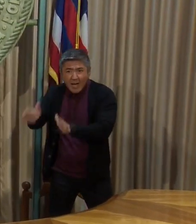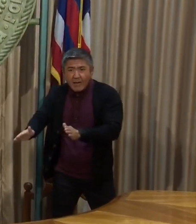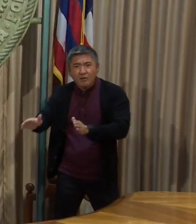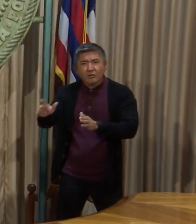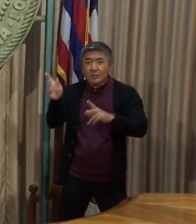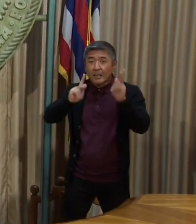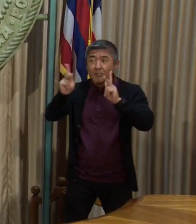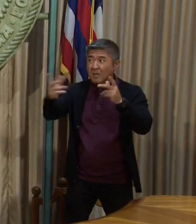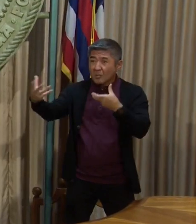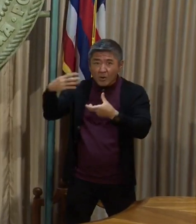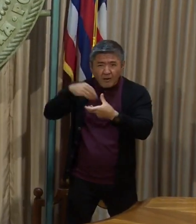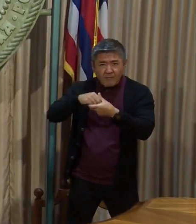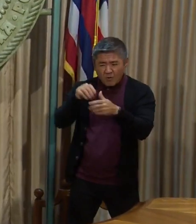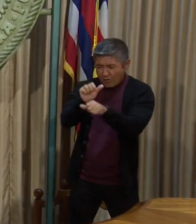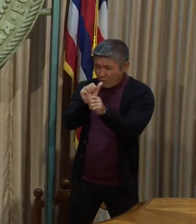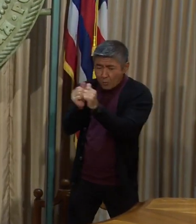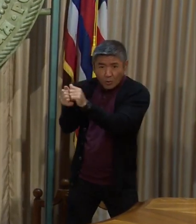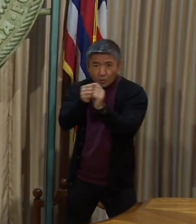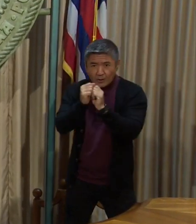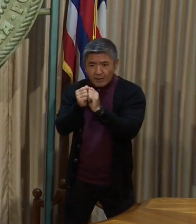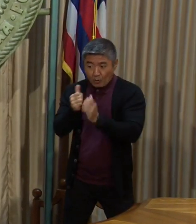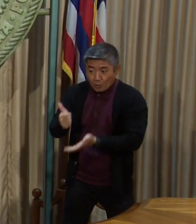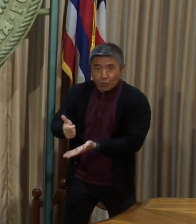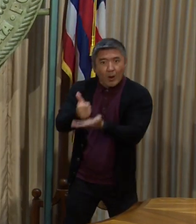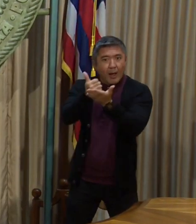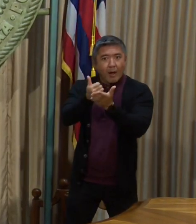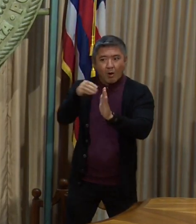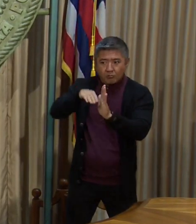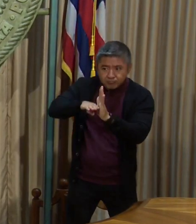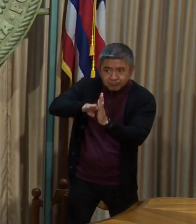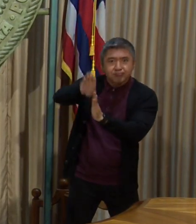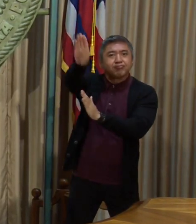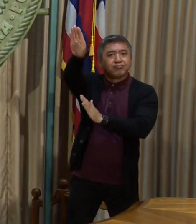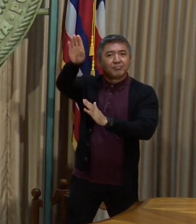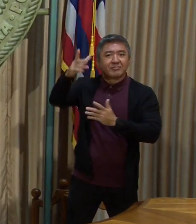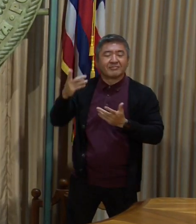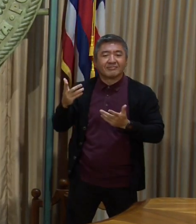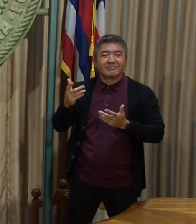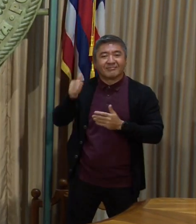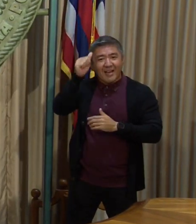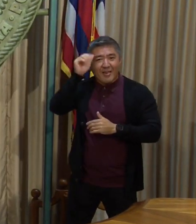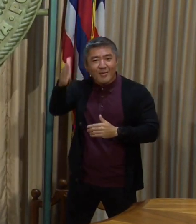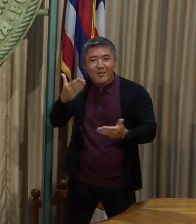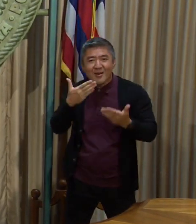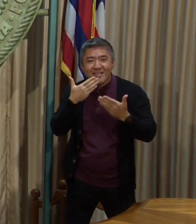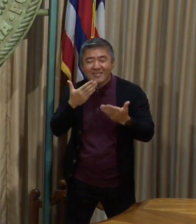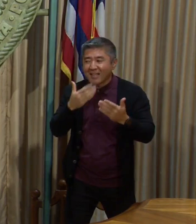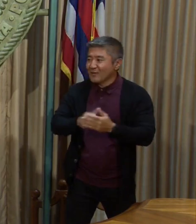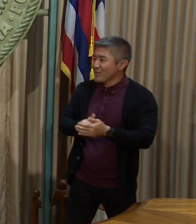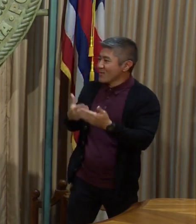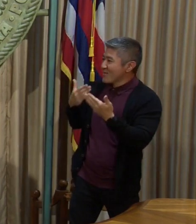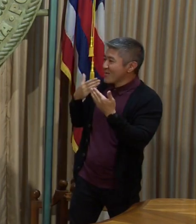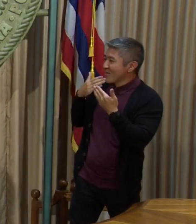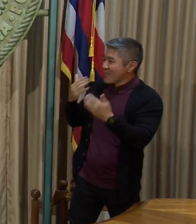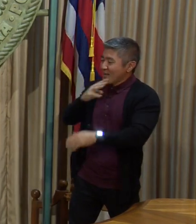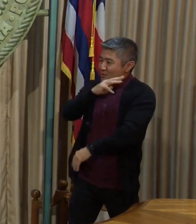in this in making sure that we can move forward with this next step. Aloha and thank you. Thank you very much.